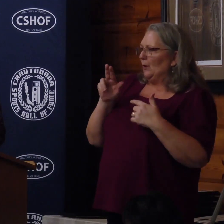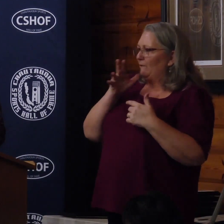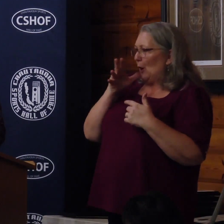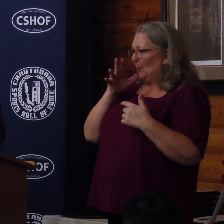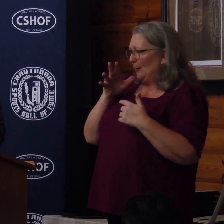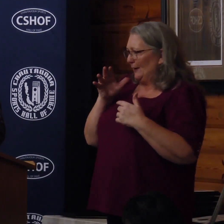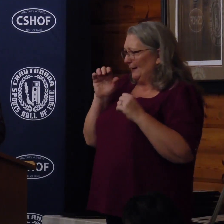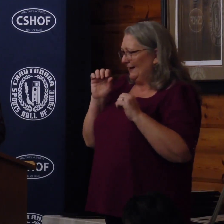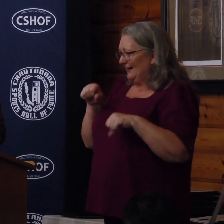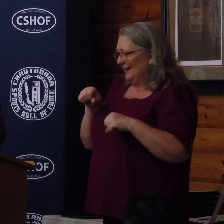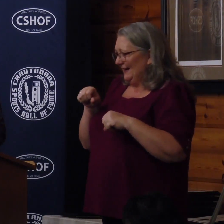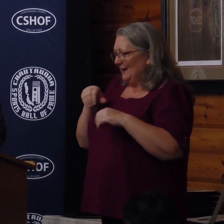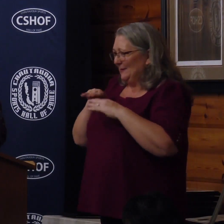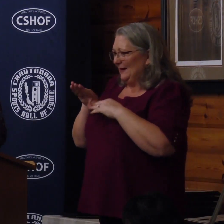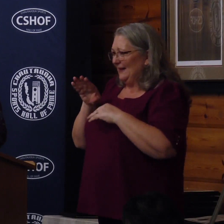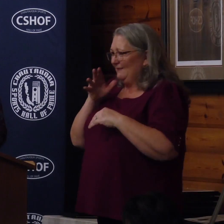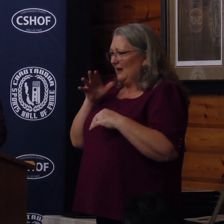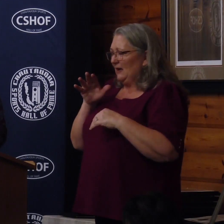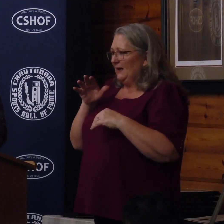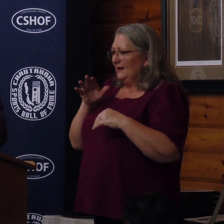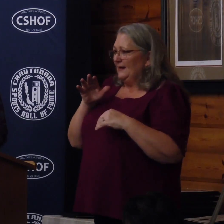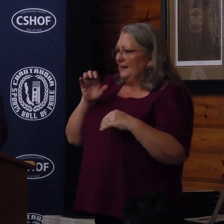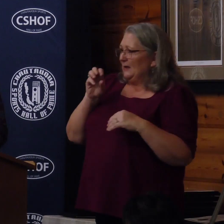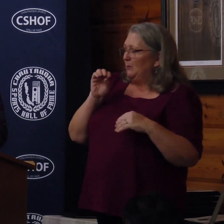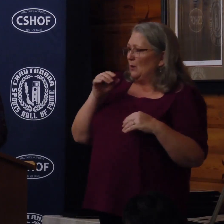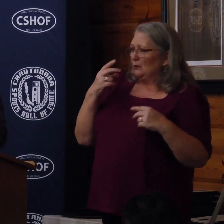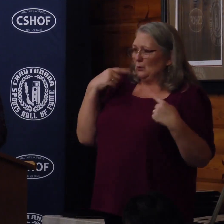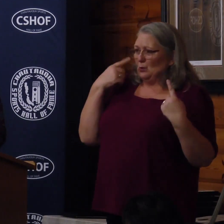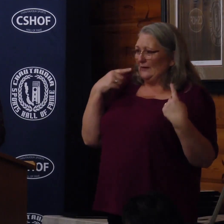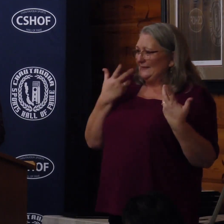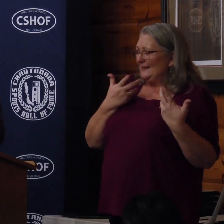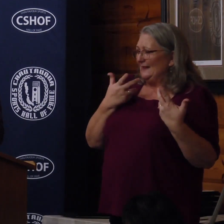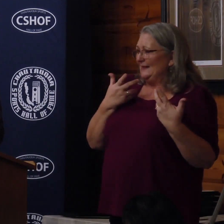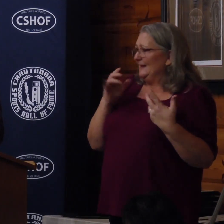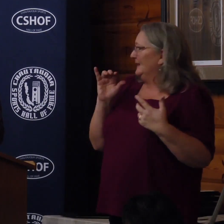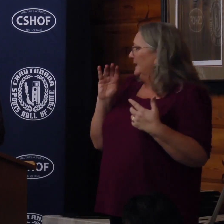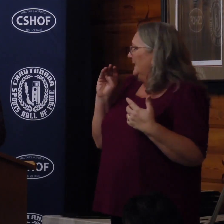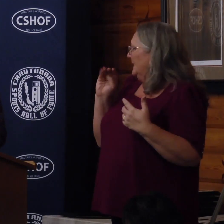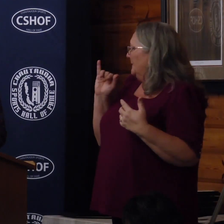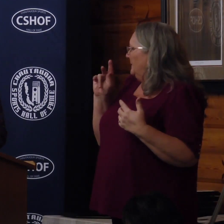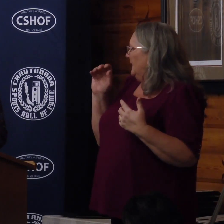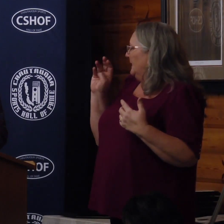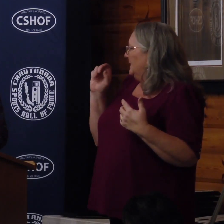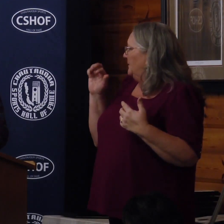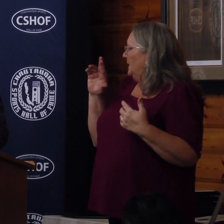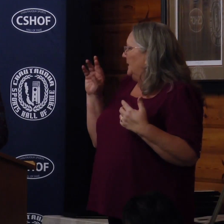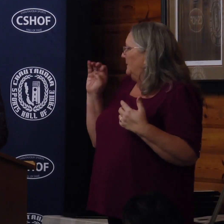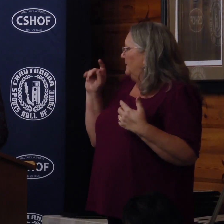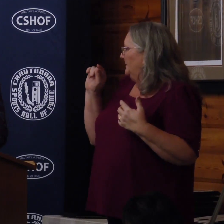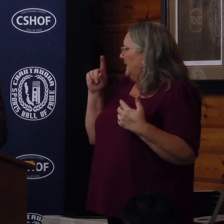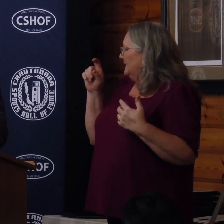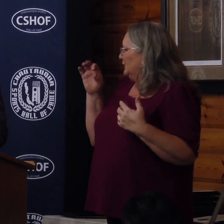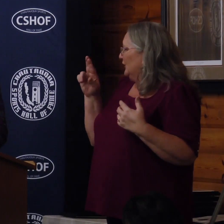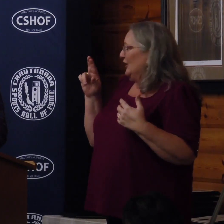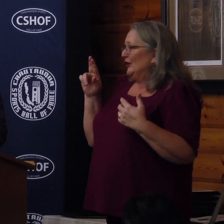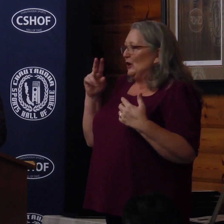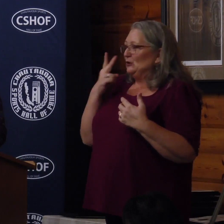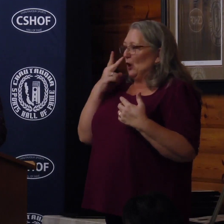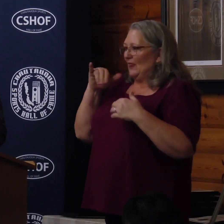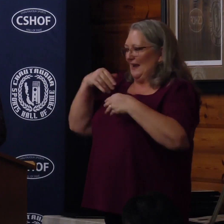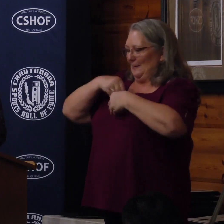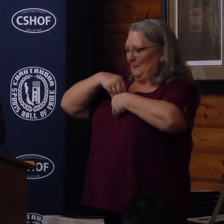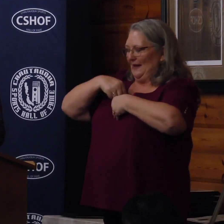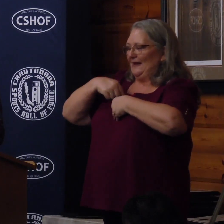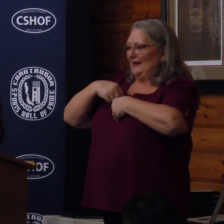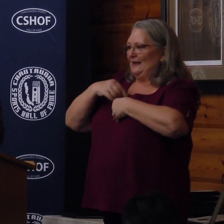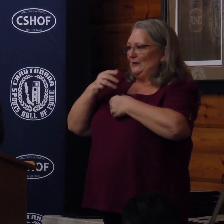Fame. Emus are crazy and fast. Mike and Marge Metzger saw that in me, enough to nominate me, and I'm